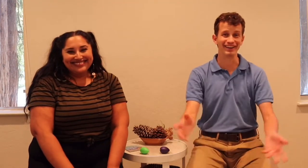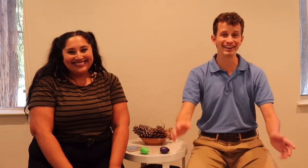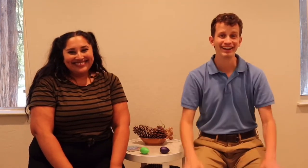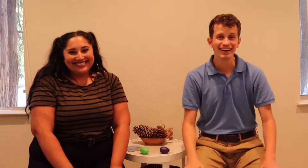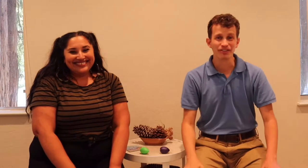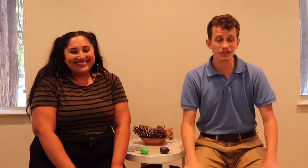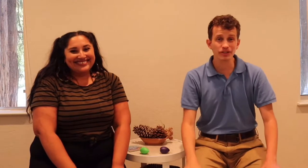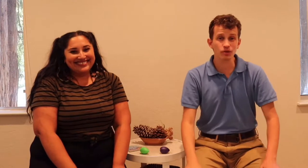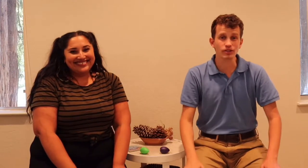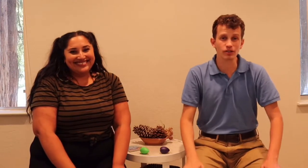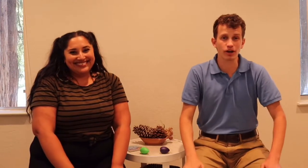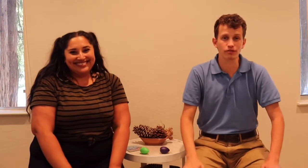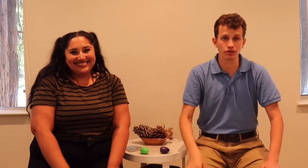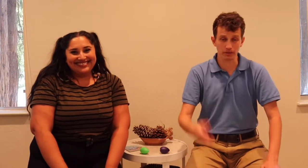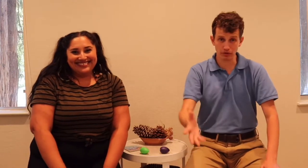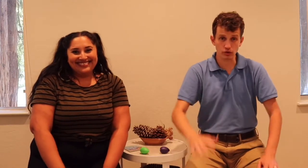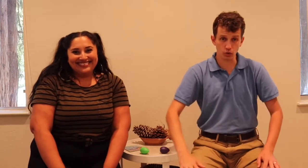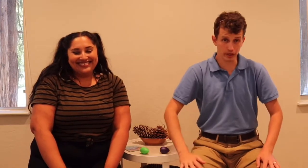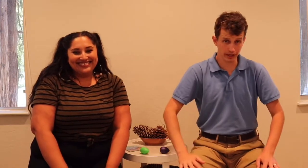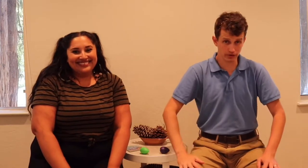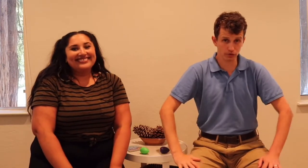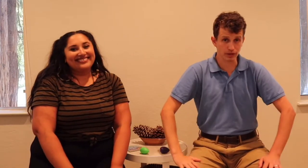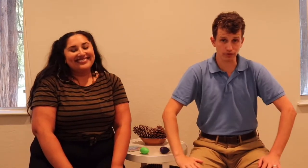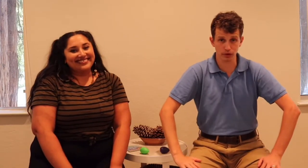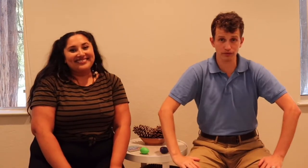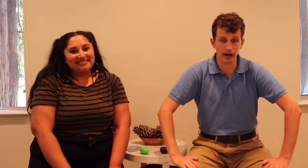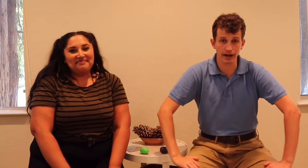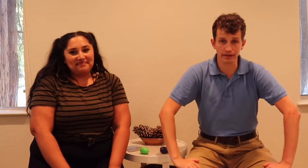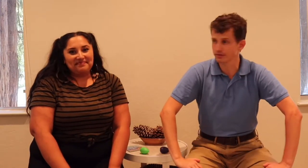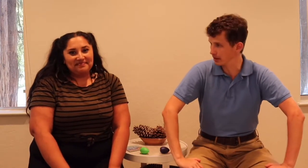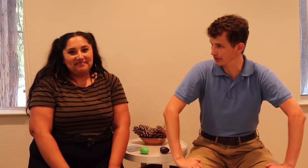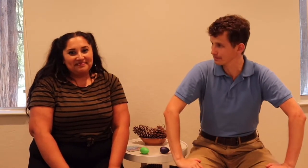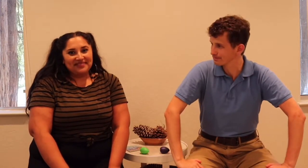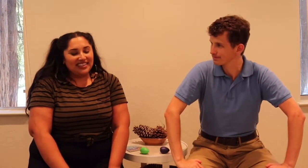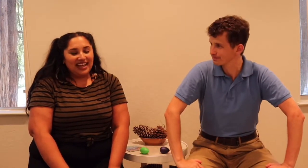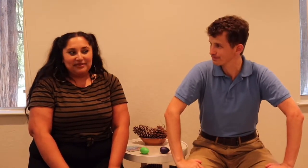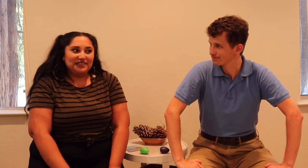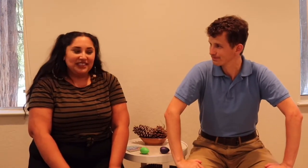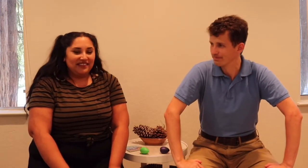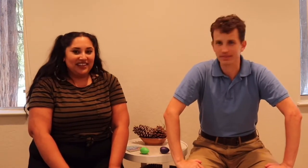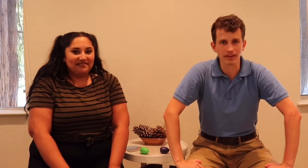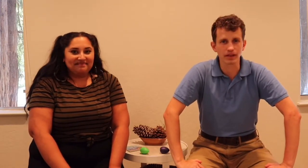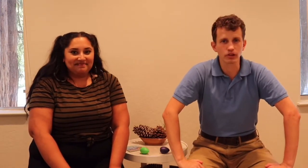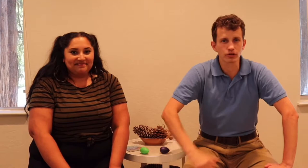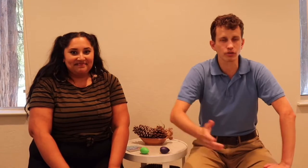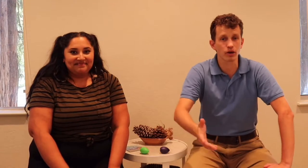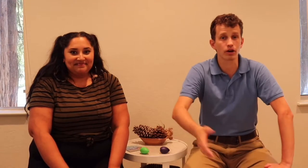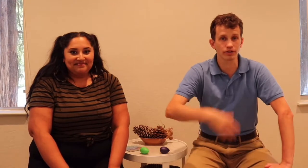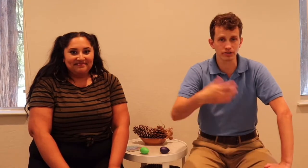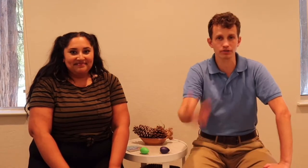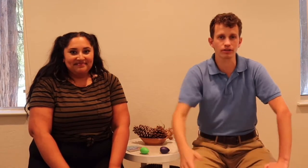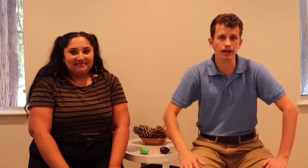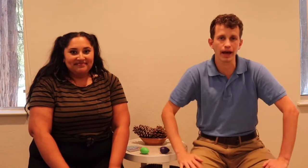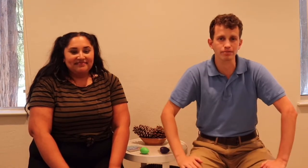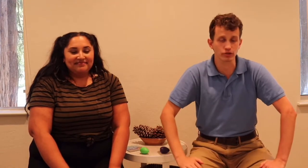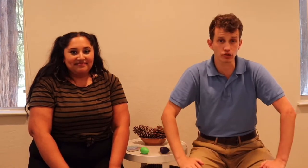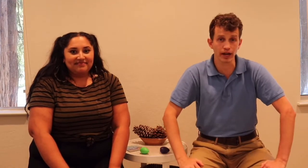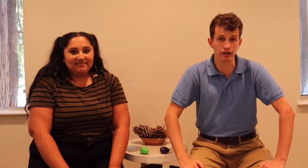Anyway, really great song for like preschool age. Three, four, five. Love it. Absolutely love it. They learn it well. They do the claps. Good challenge.